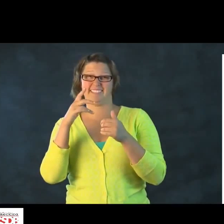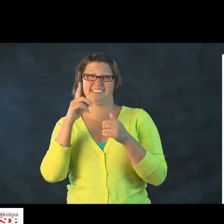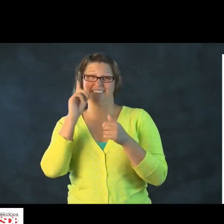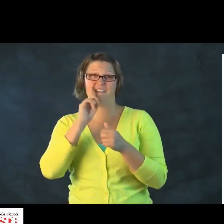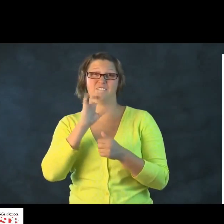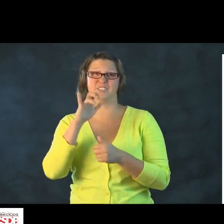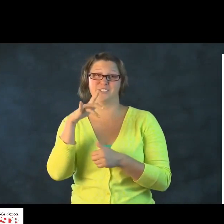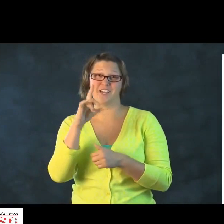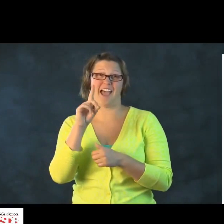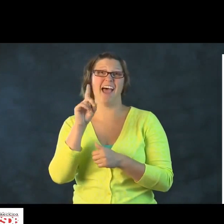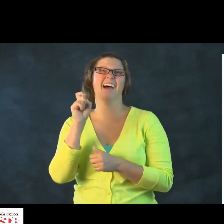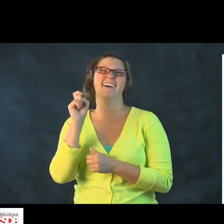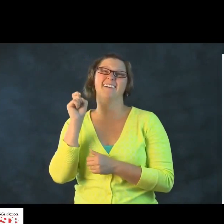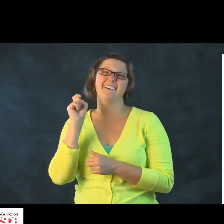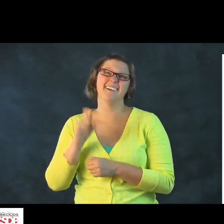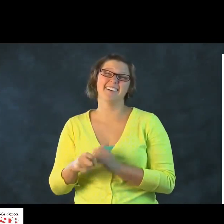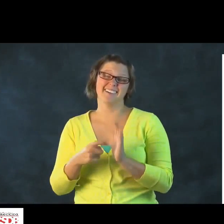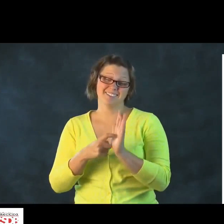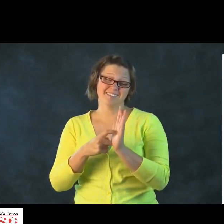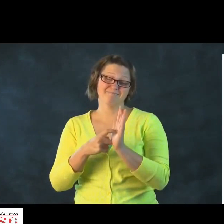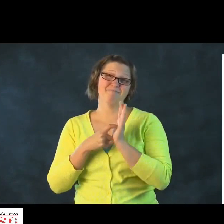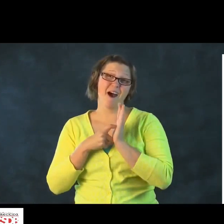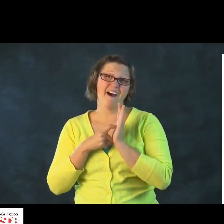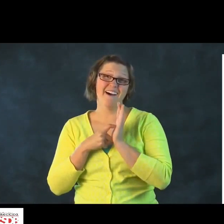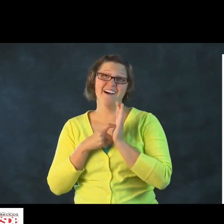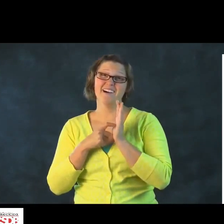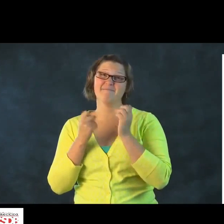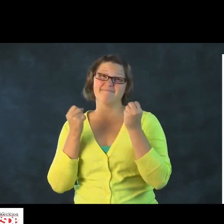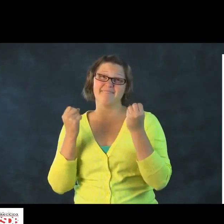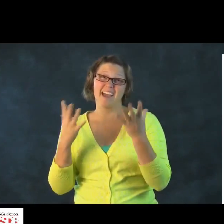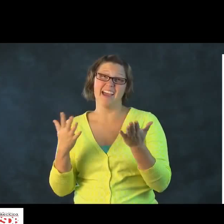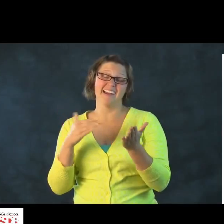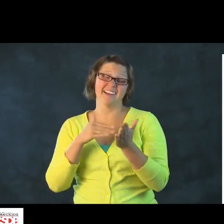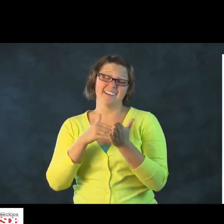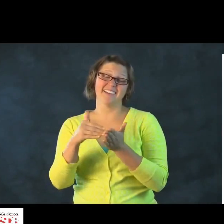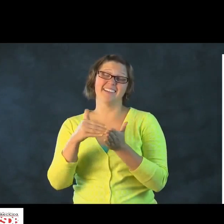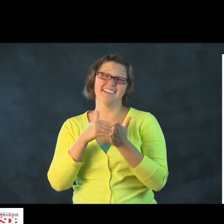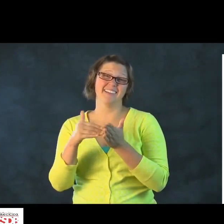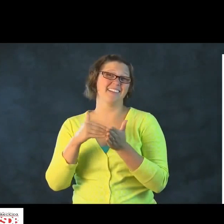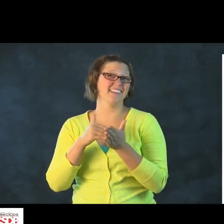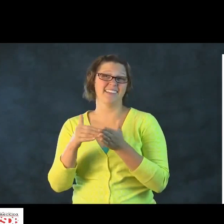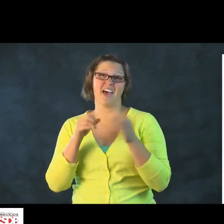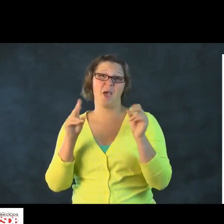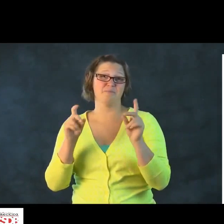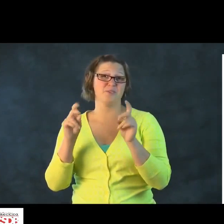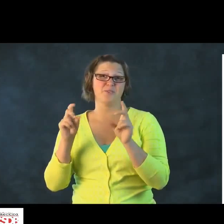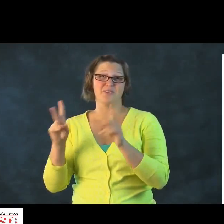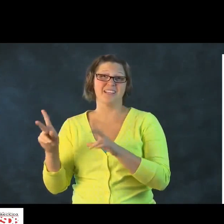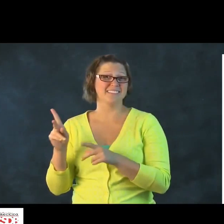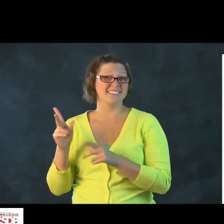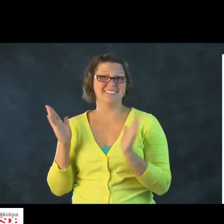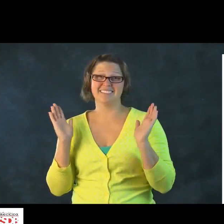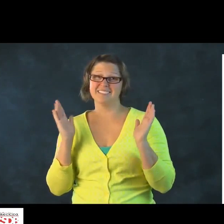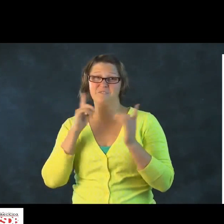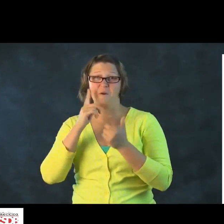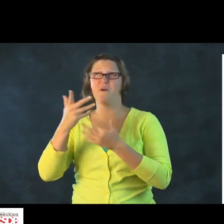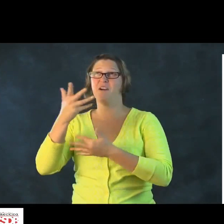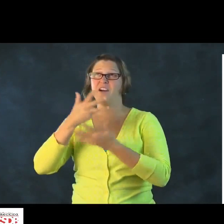and negative experiences for that to happen. Now, when it comes to the deaf child, they have to, must,